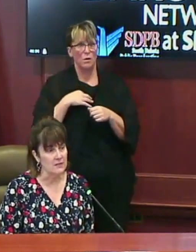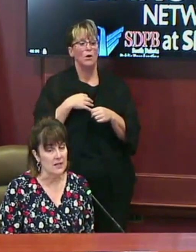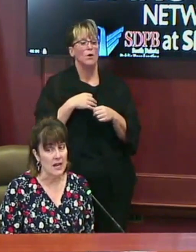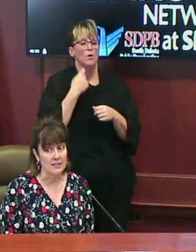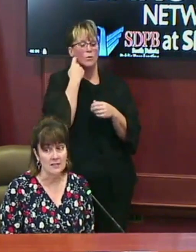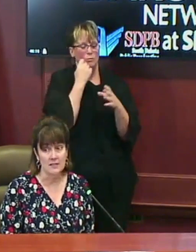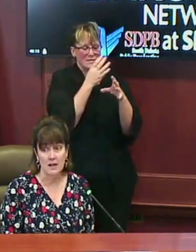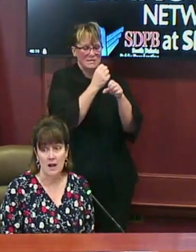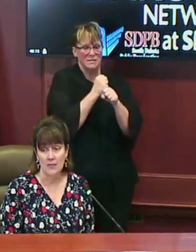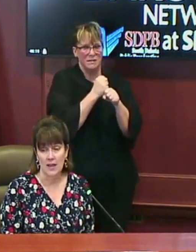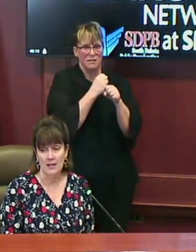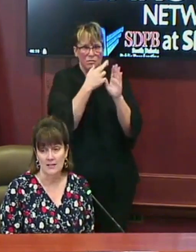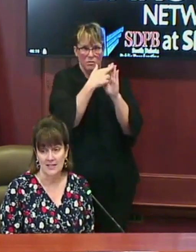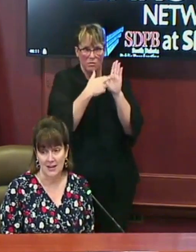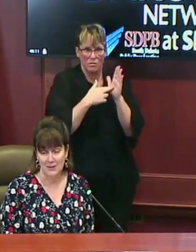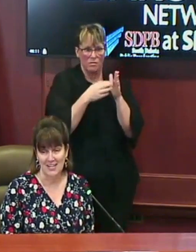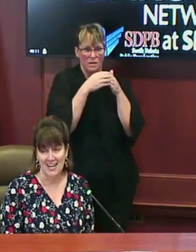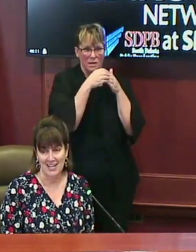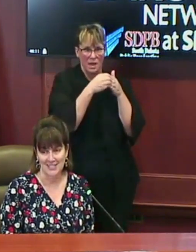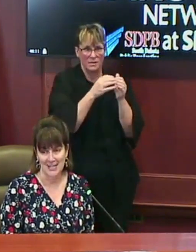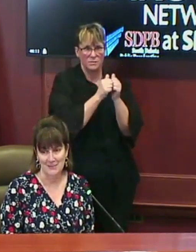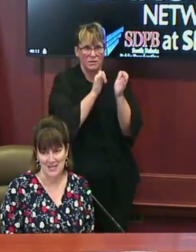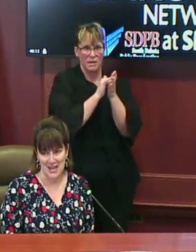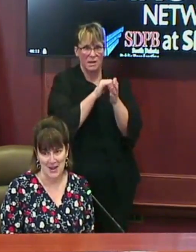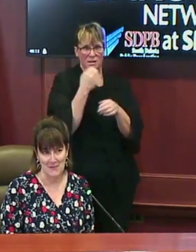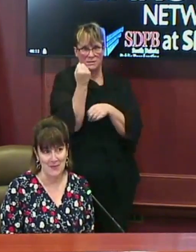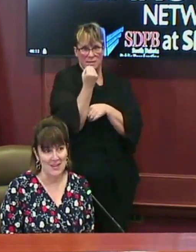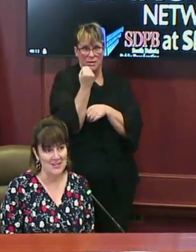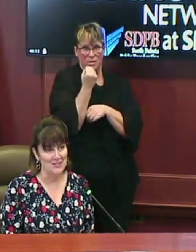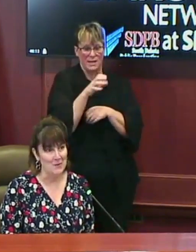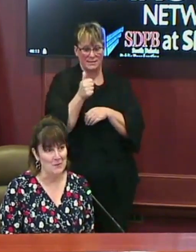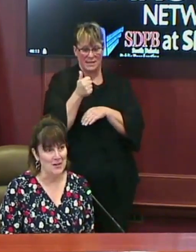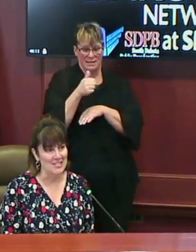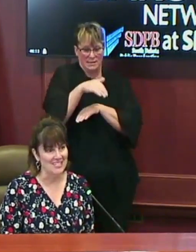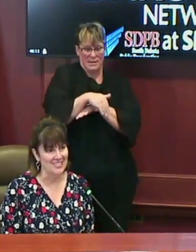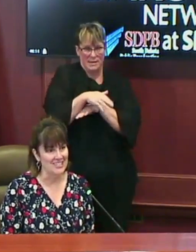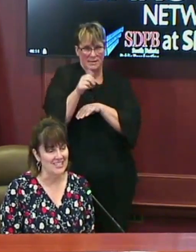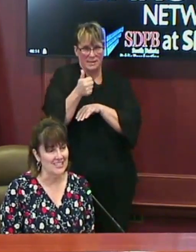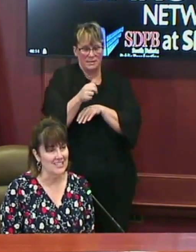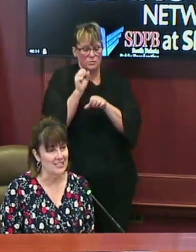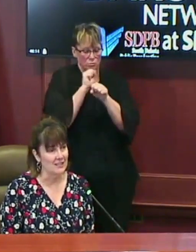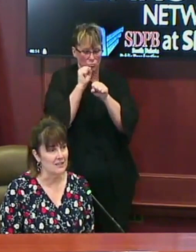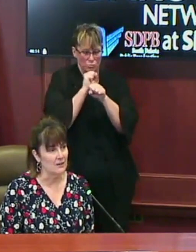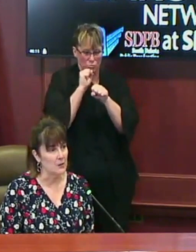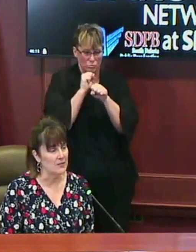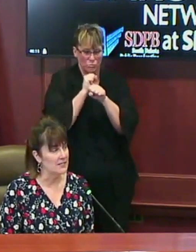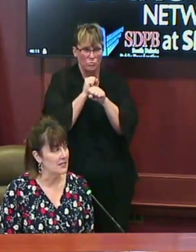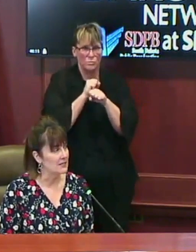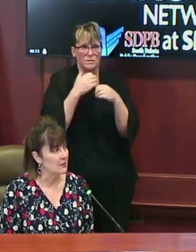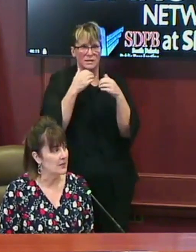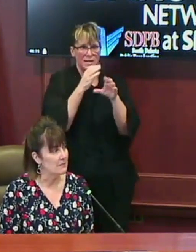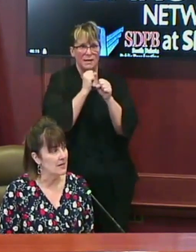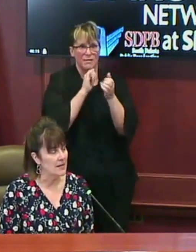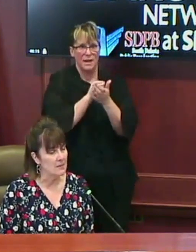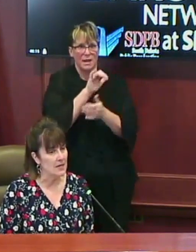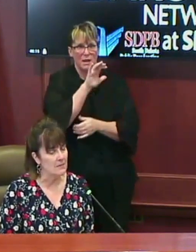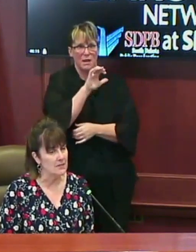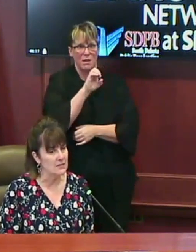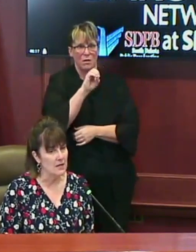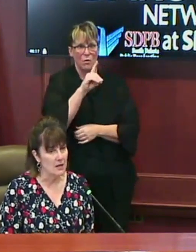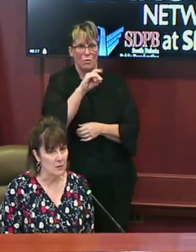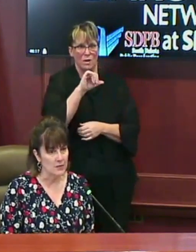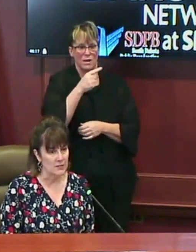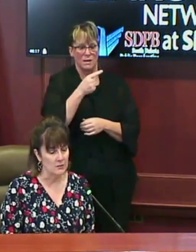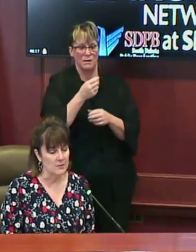received the guidance on that Saturday at 10 p.m. So we're working diligently to get the coding done so we can make that